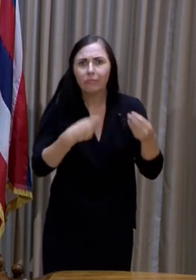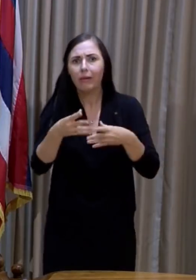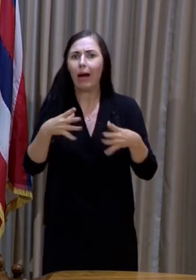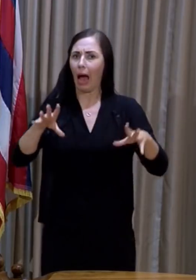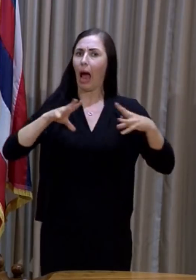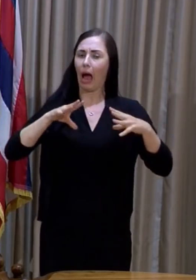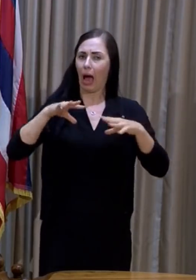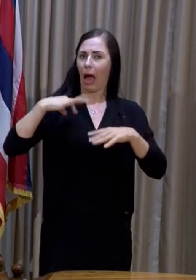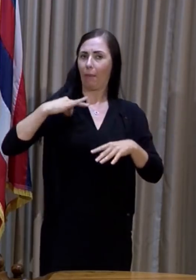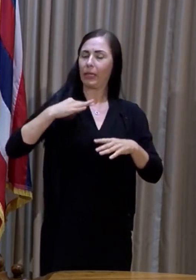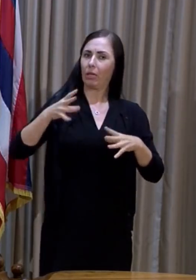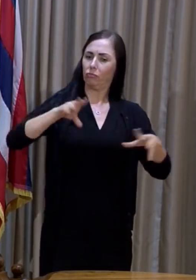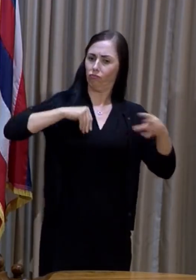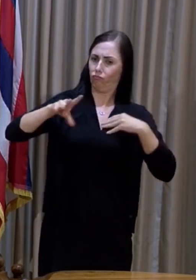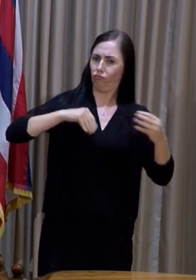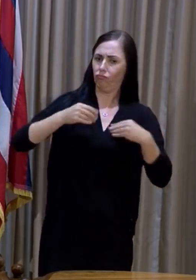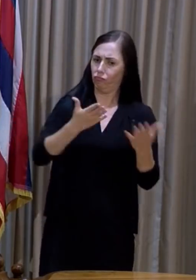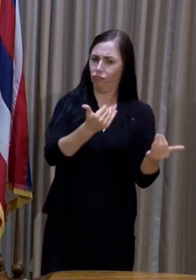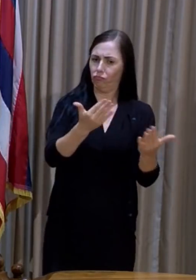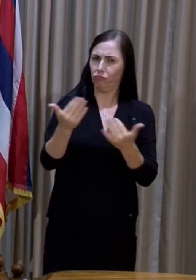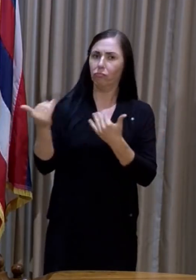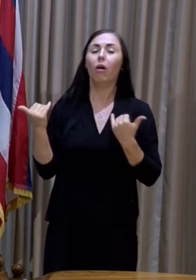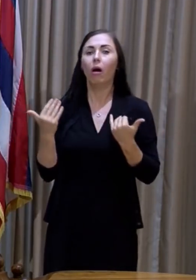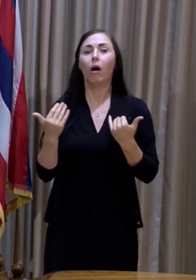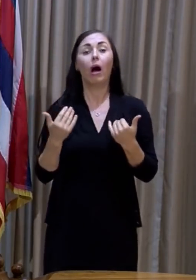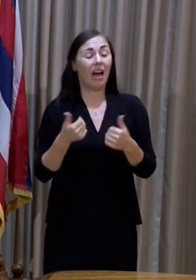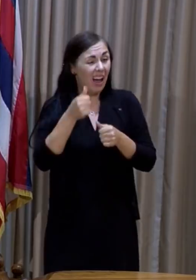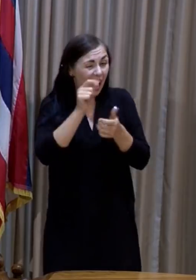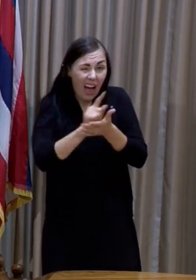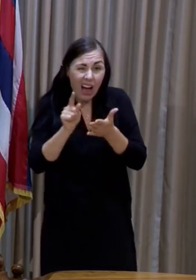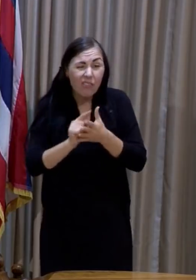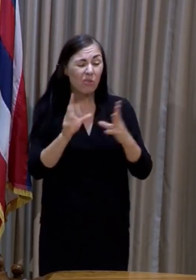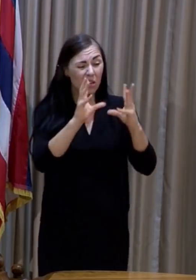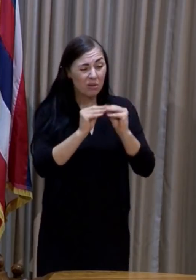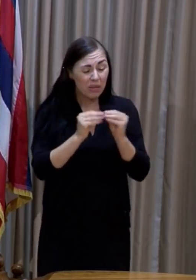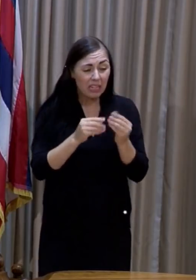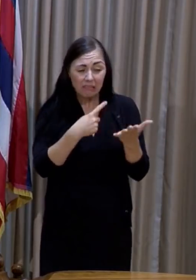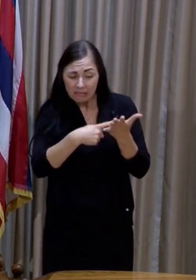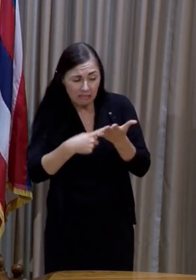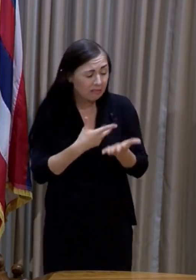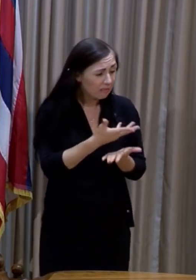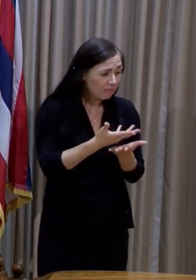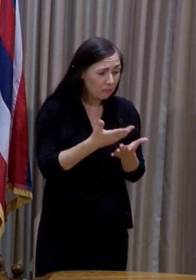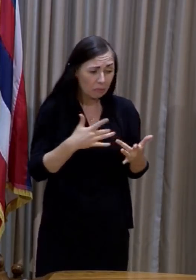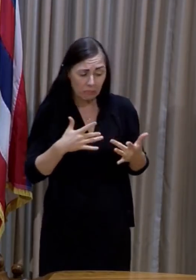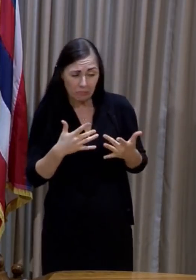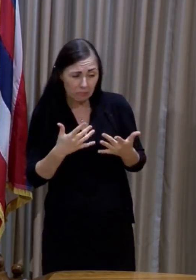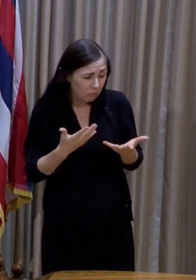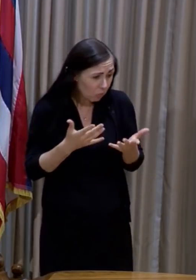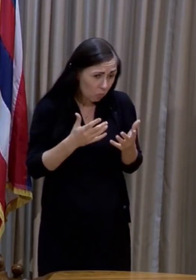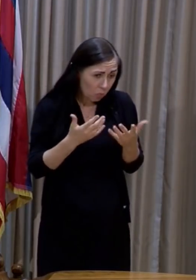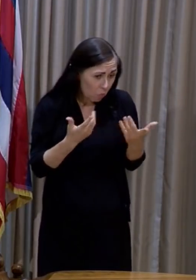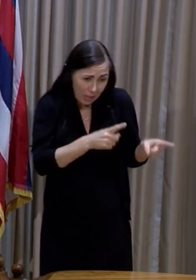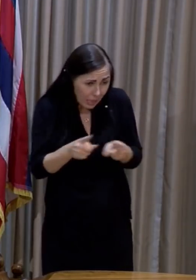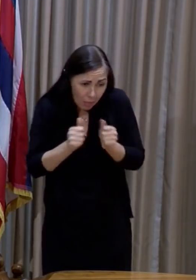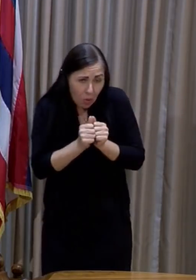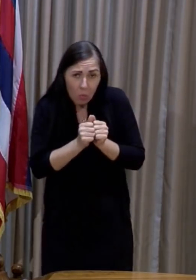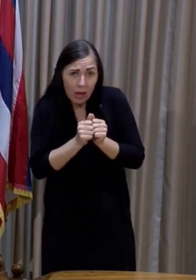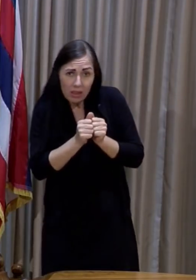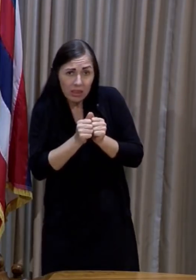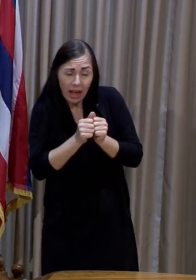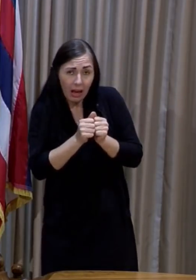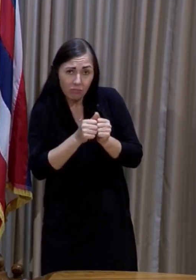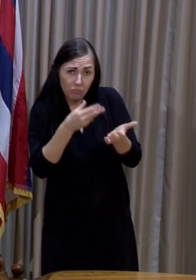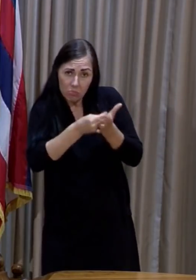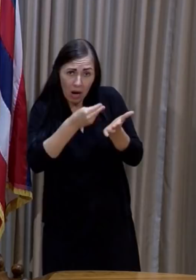basis every week to find out status on the distribution of rent relief funds. We are asking